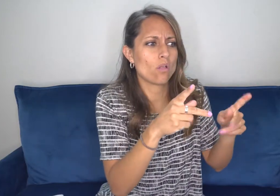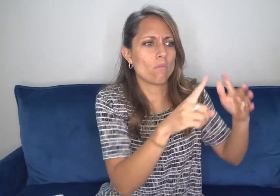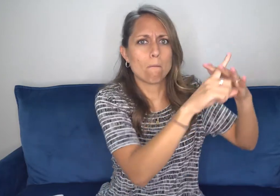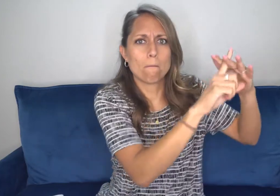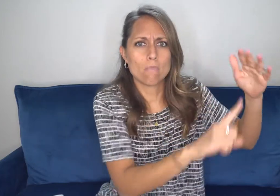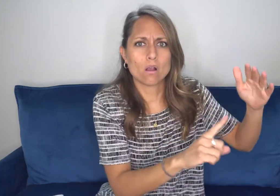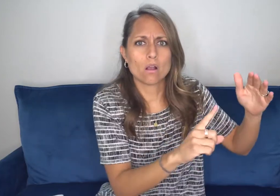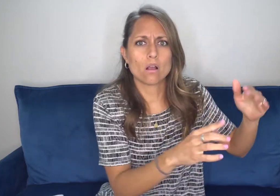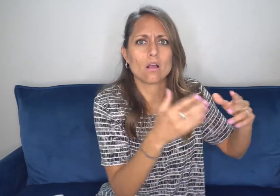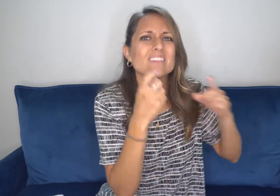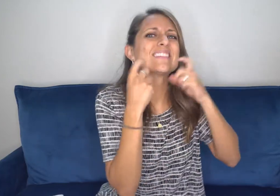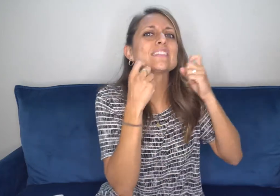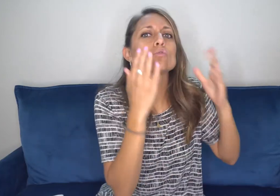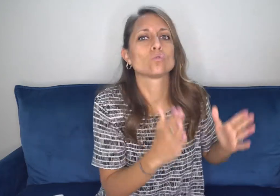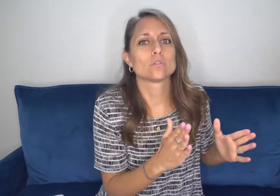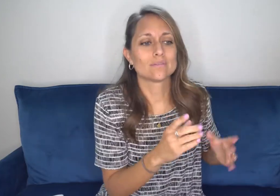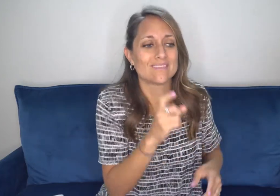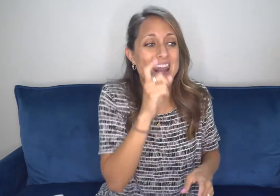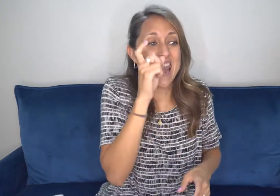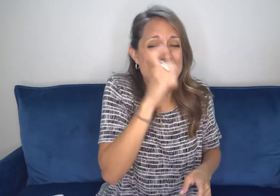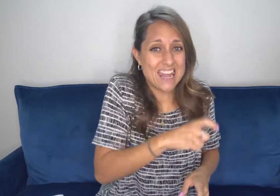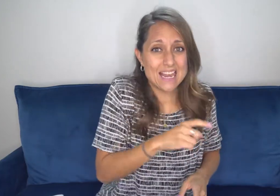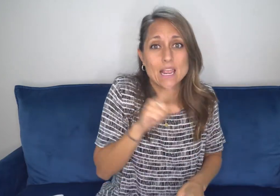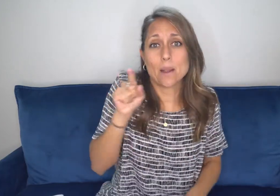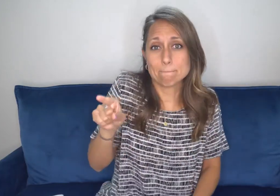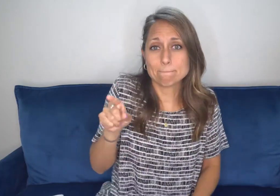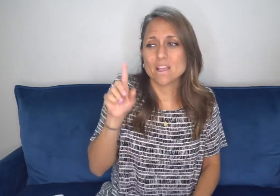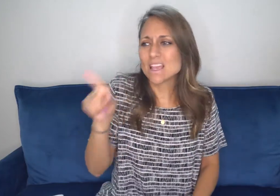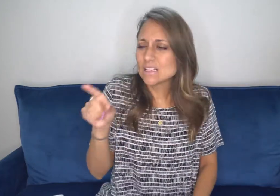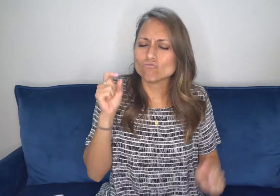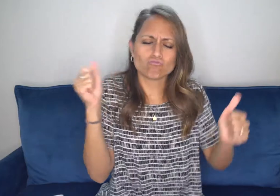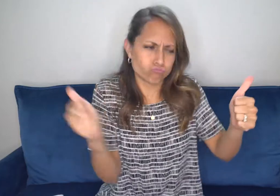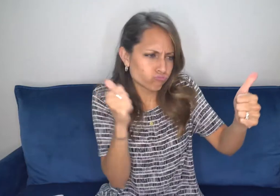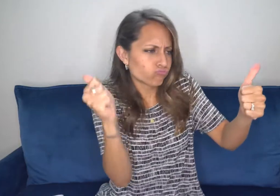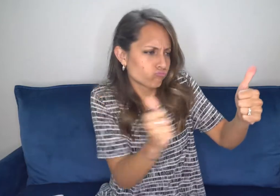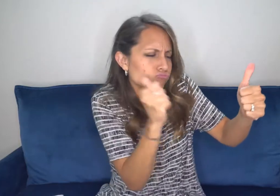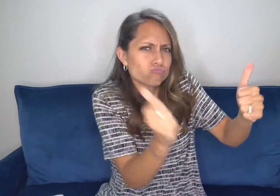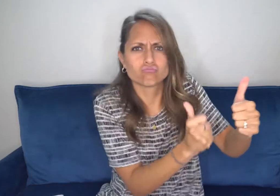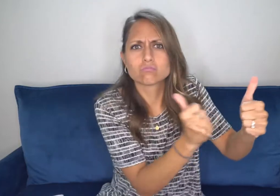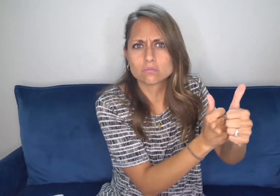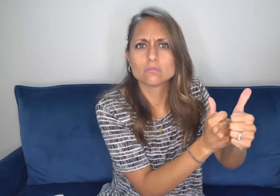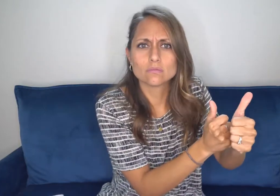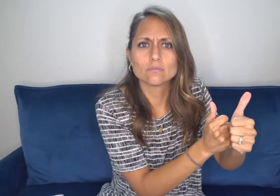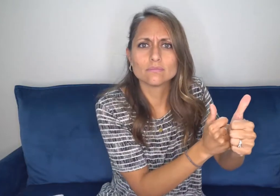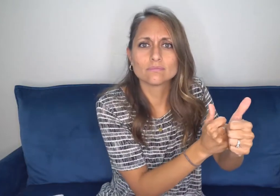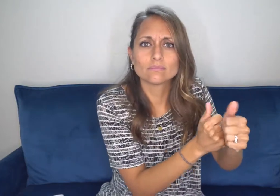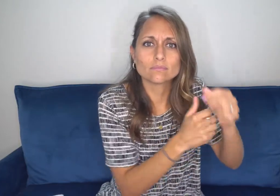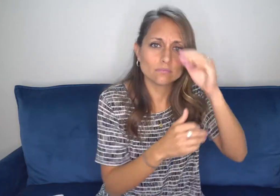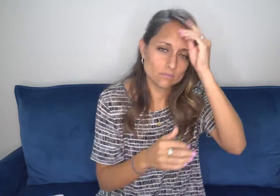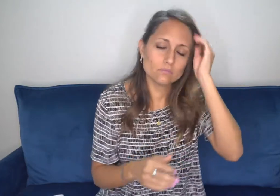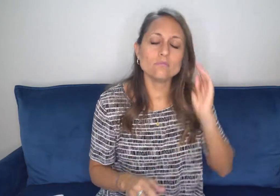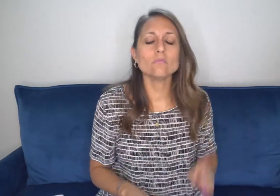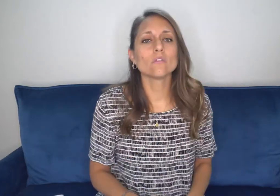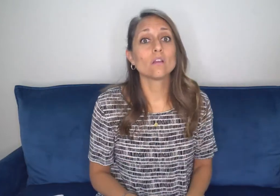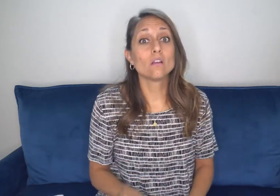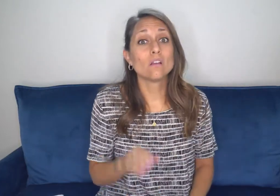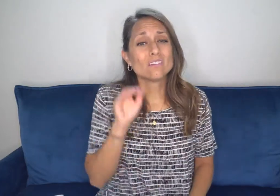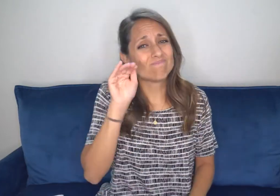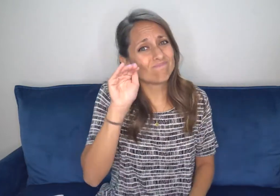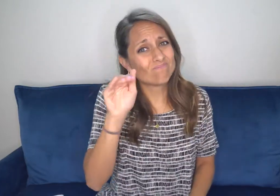all people in this story. The sinners, the lost, the ones who need him. I think it's so